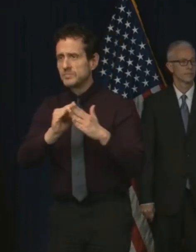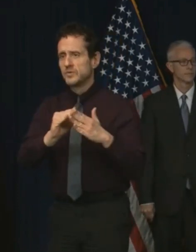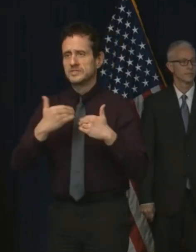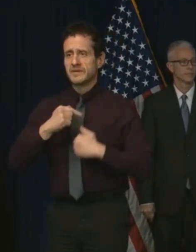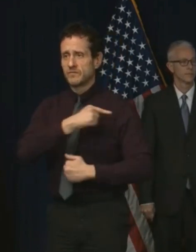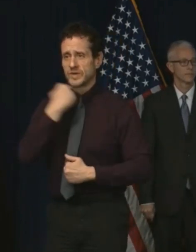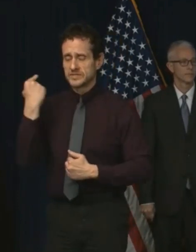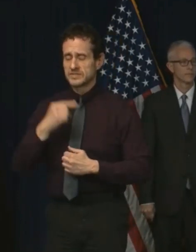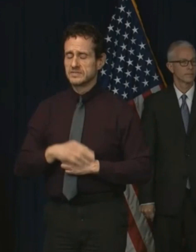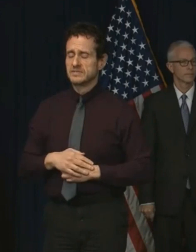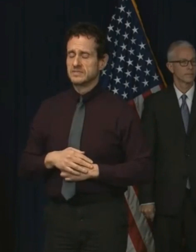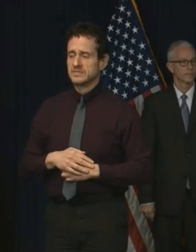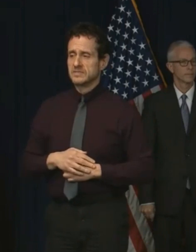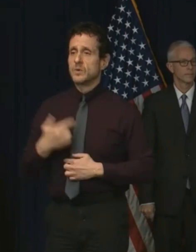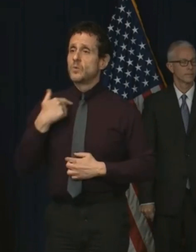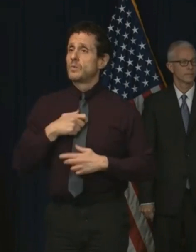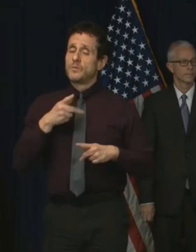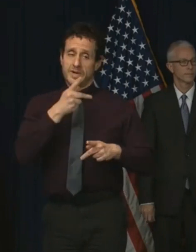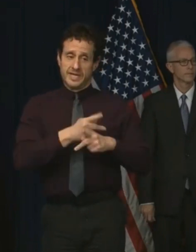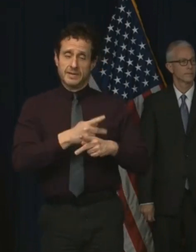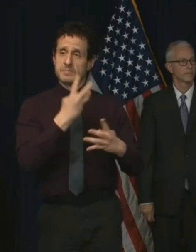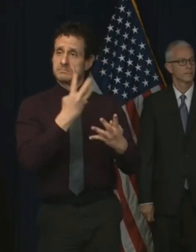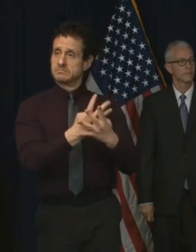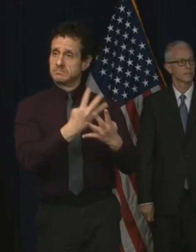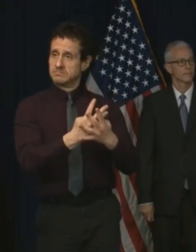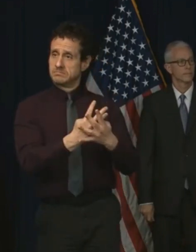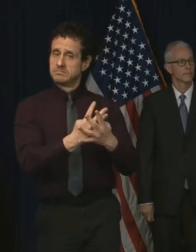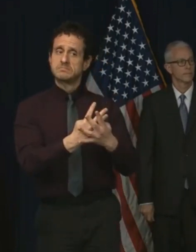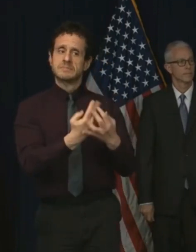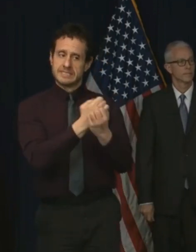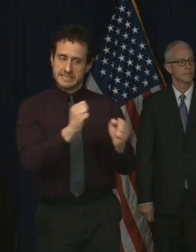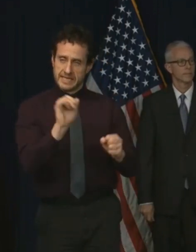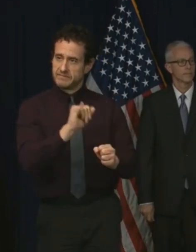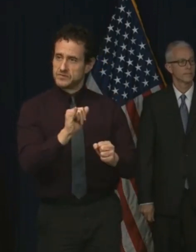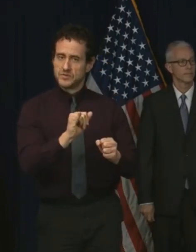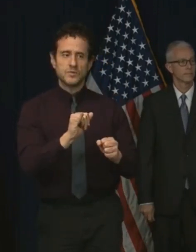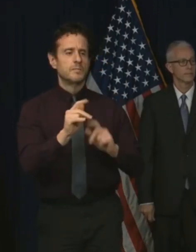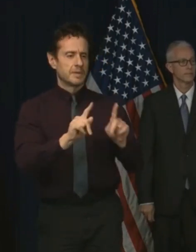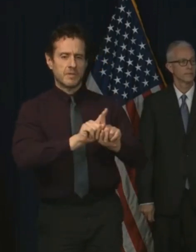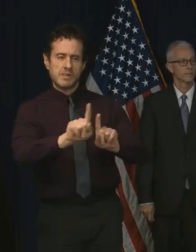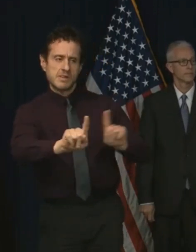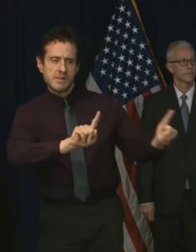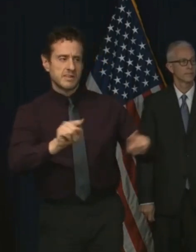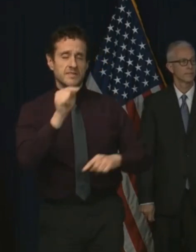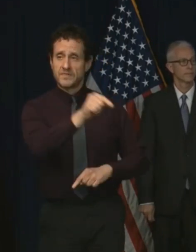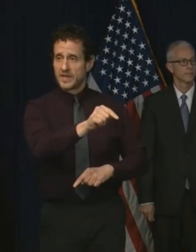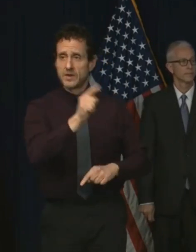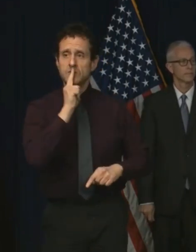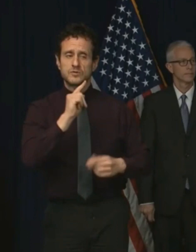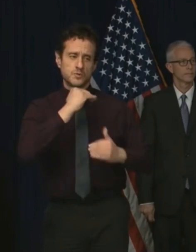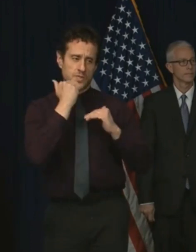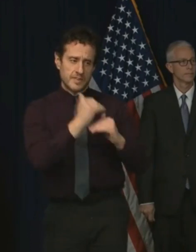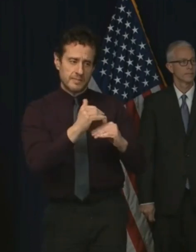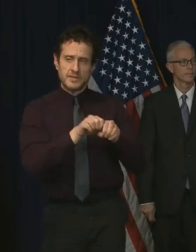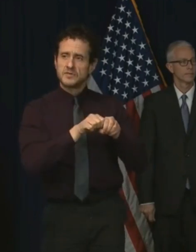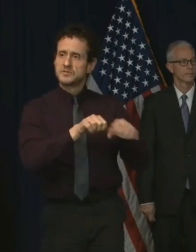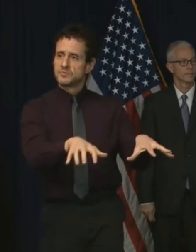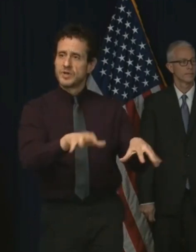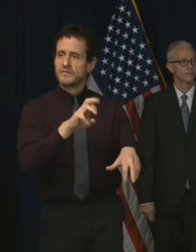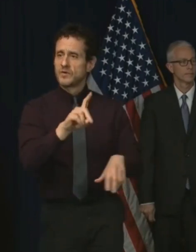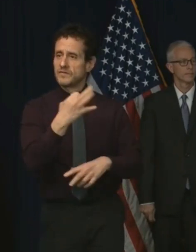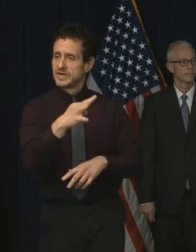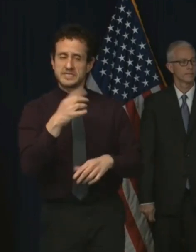facilities as safe and socially distanced as possible to minimize the spread of COVID-19 within those